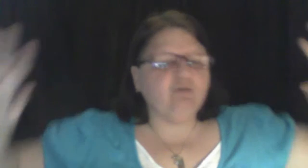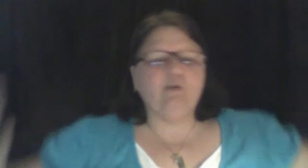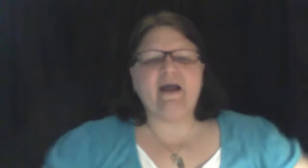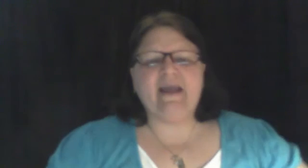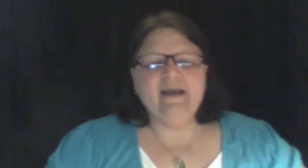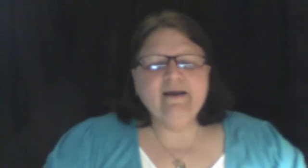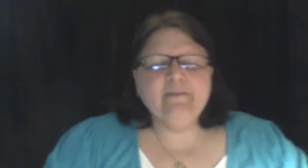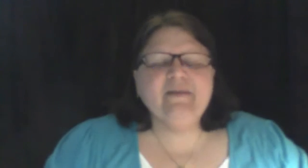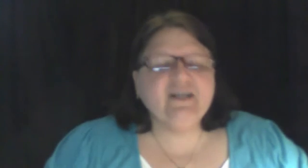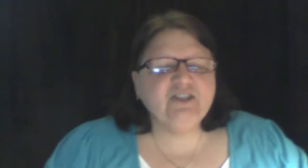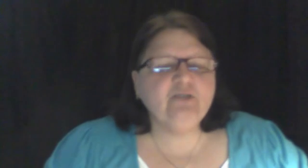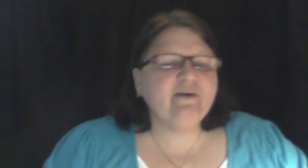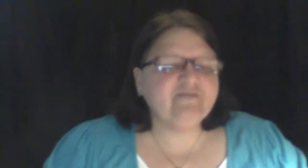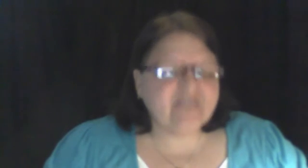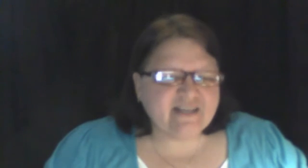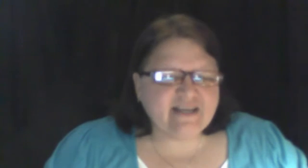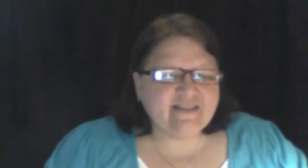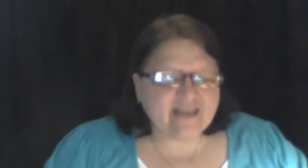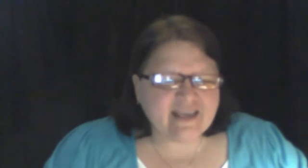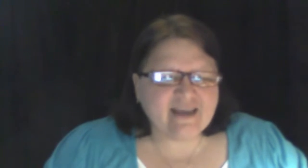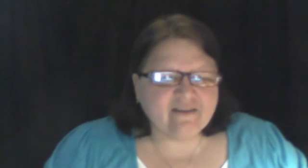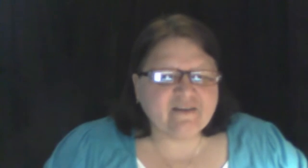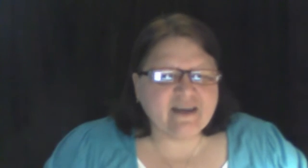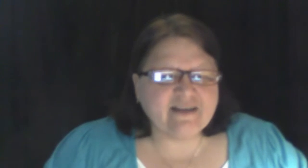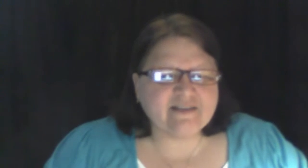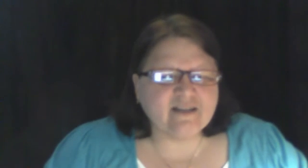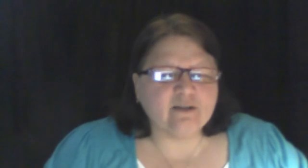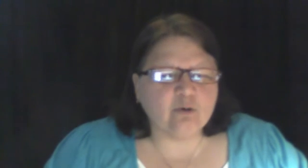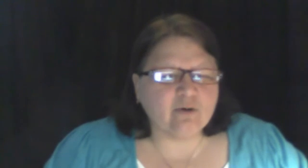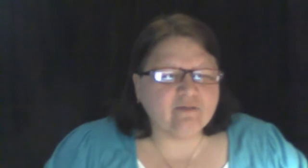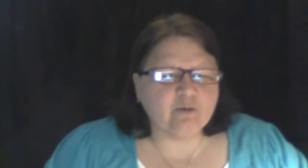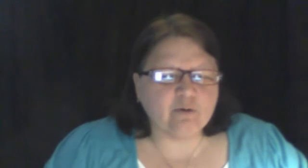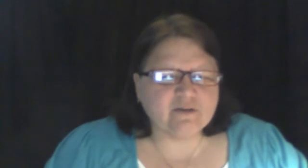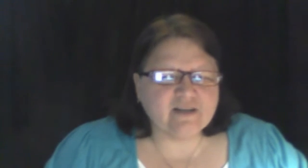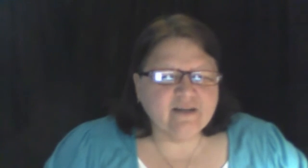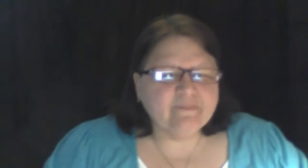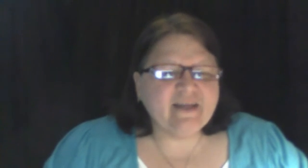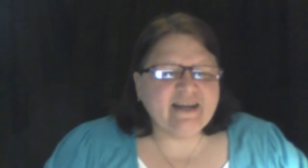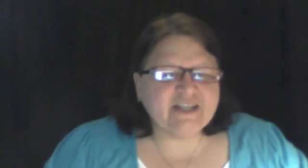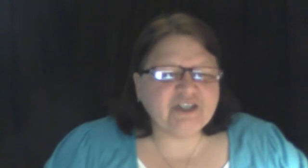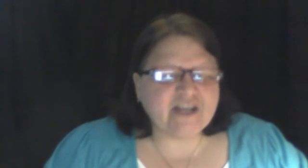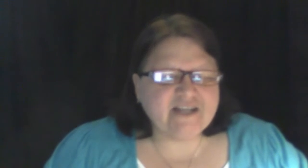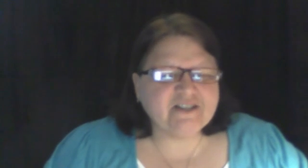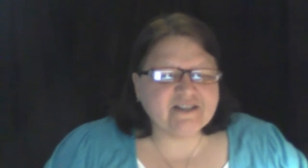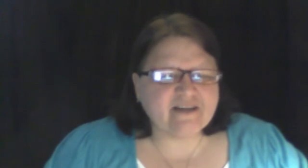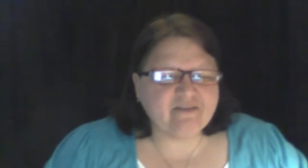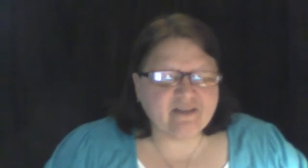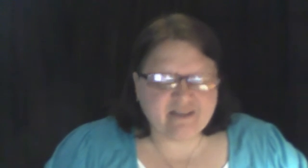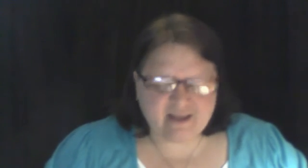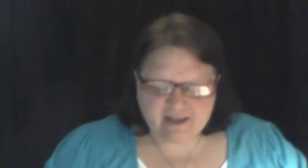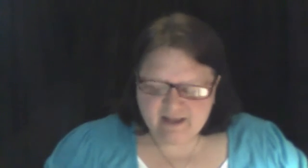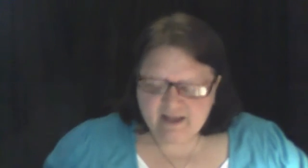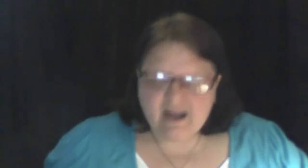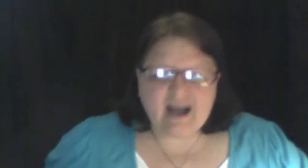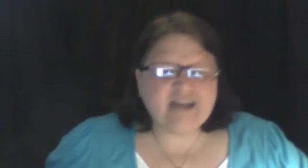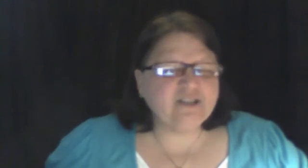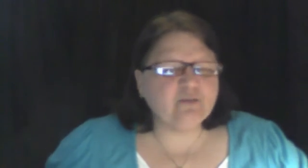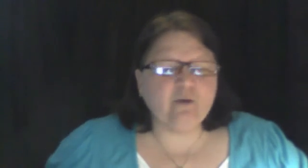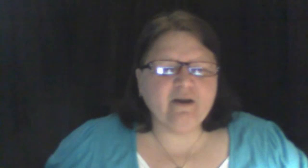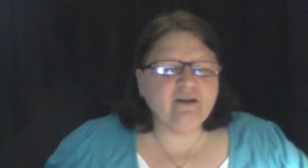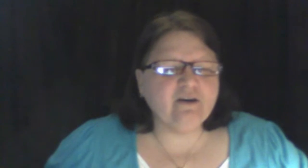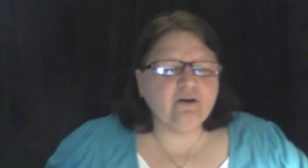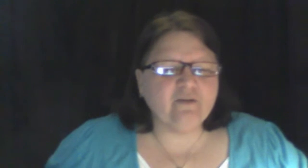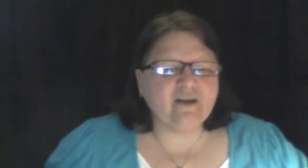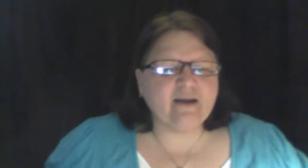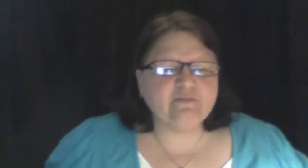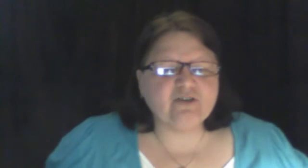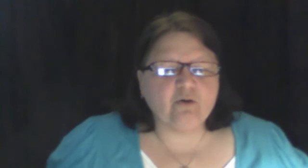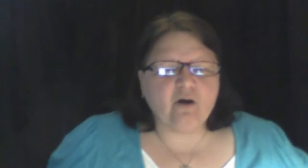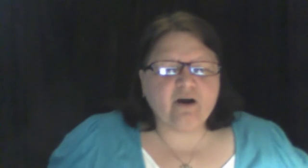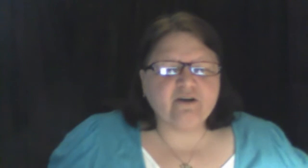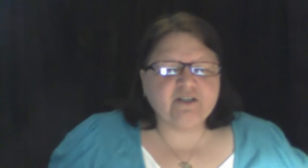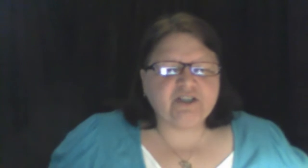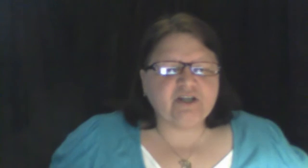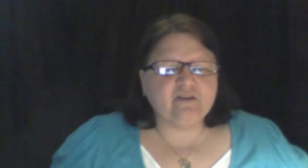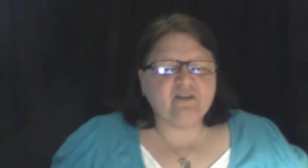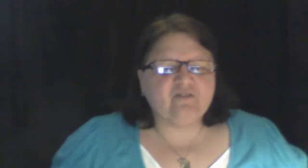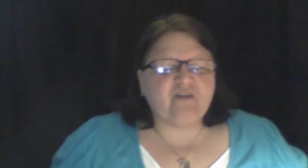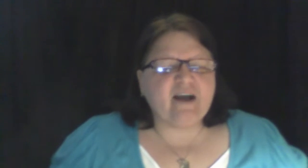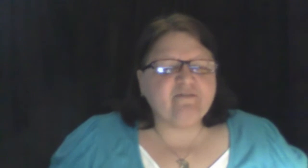away because you have seen the King of Kings and the Lord of Lords and it changes everything. I just want you to know that I'm so honored to share this five